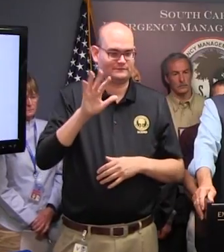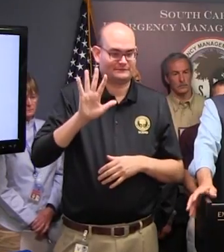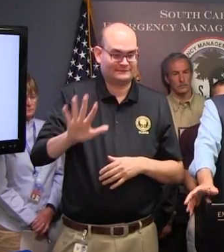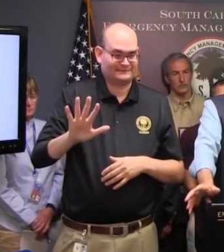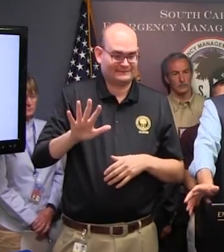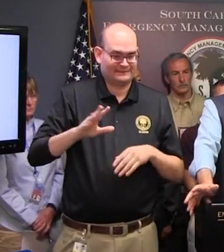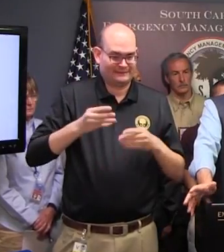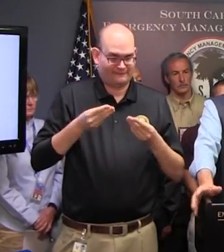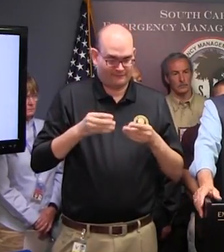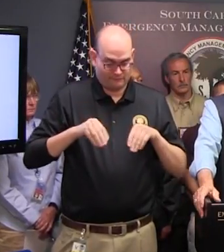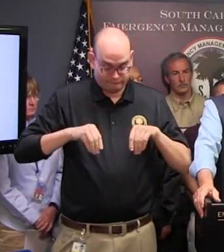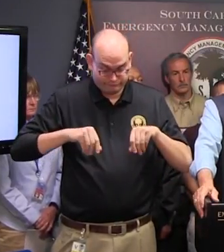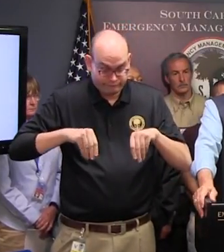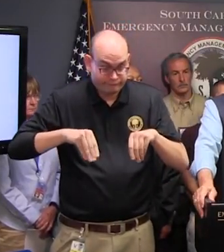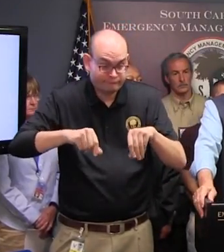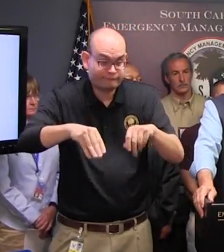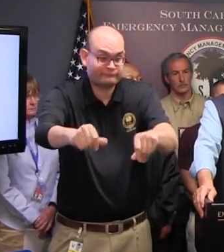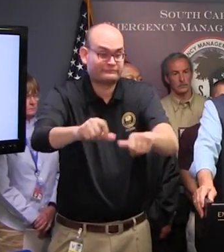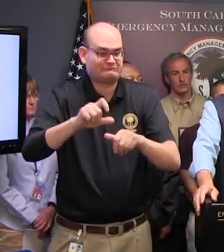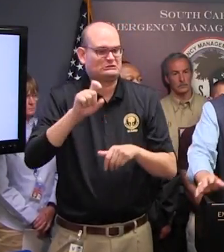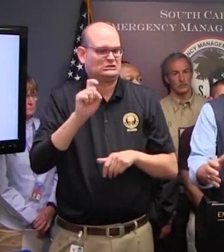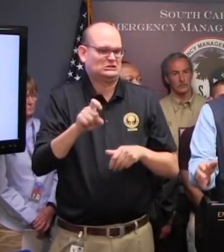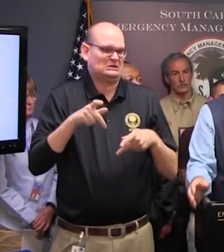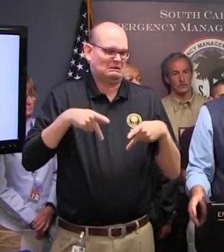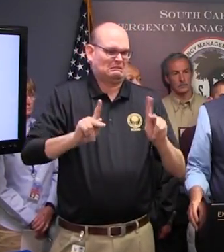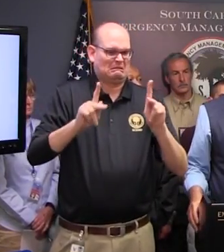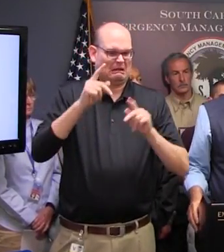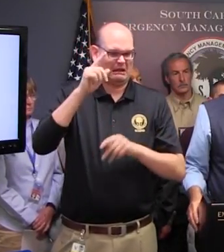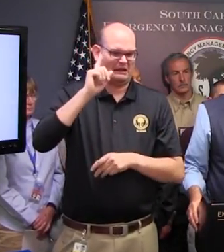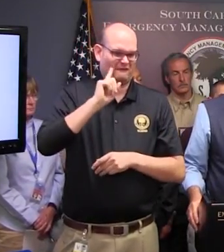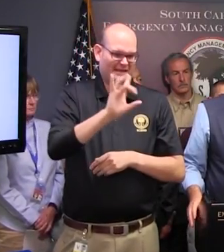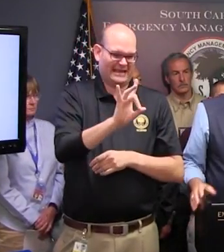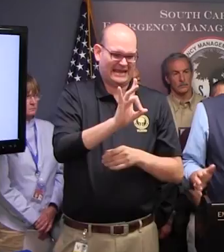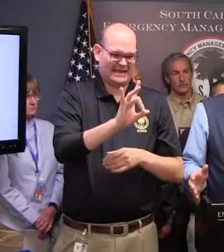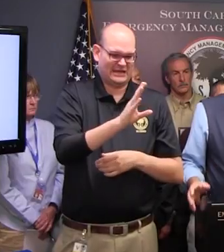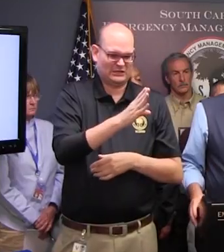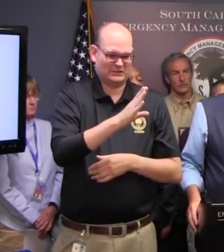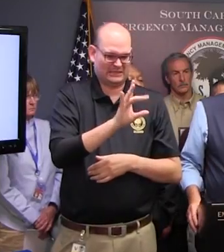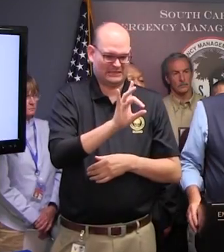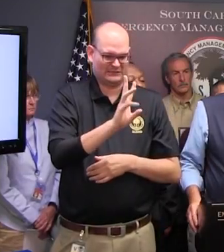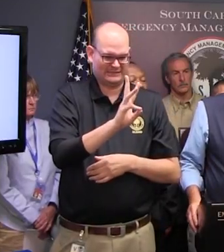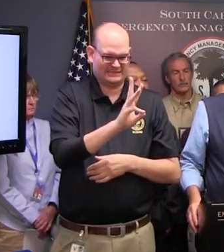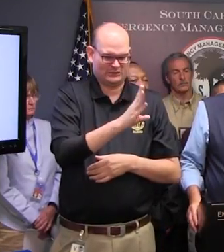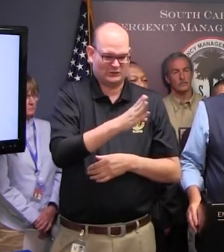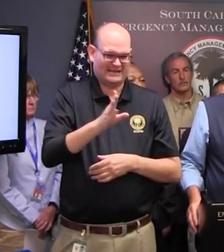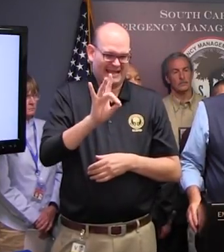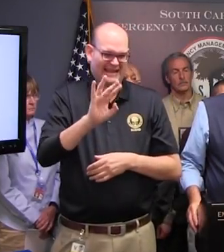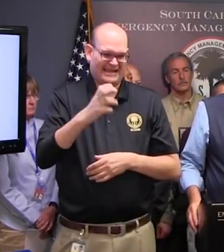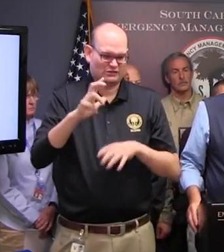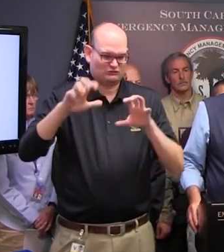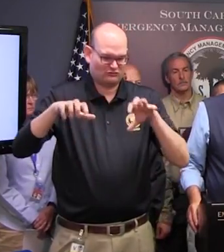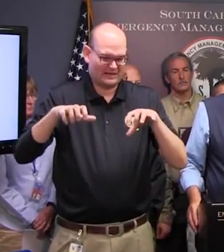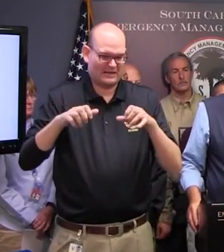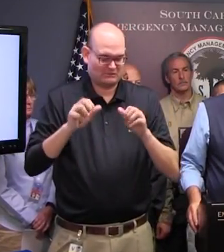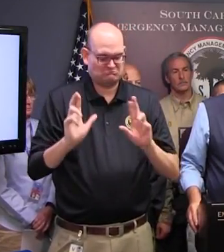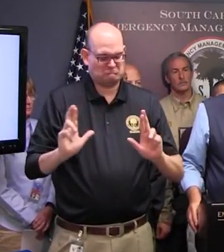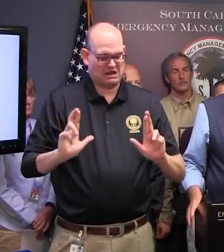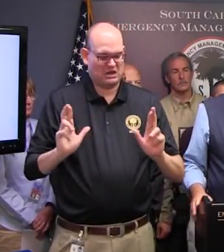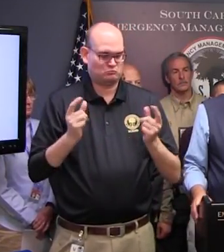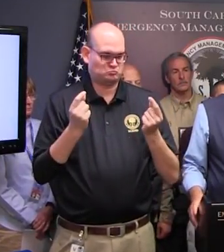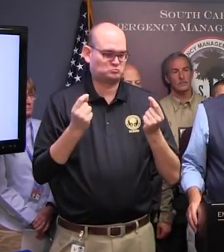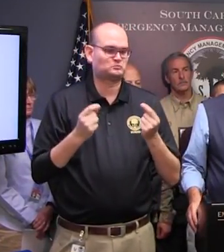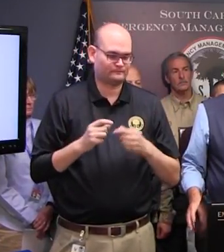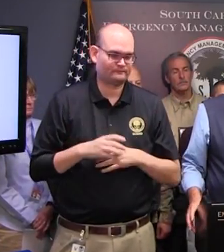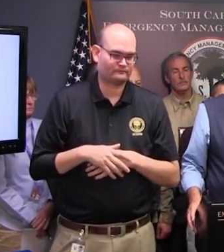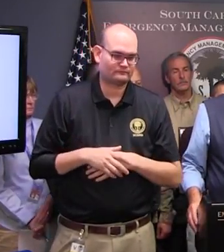allow for the six to eight inches of rain in parts of the state to be handled more easily. On the other side, to help the gasoline supply issue,